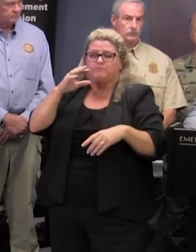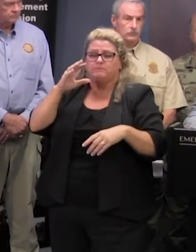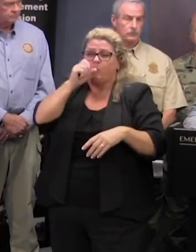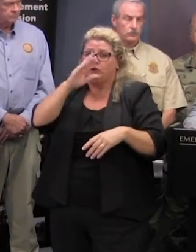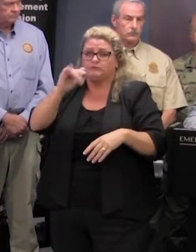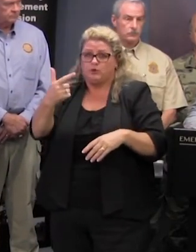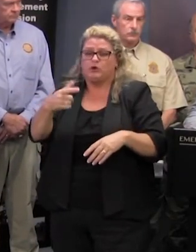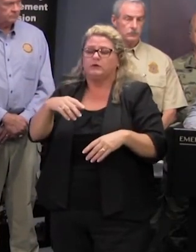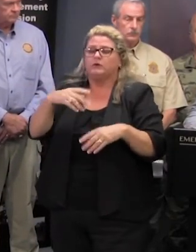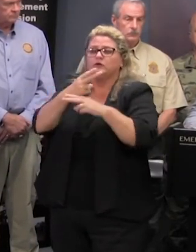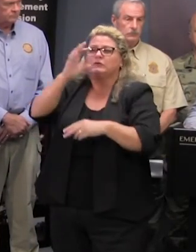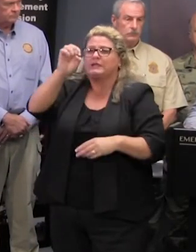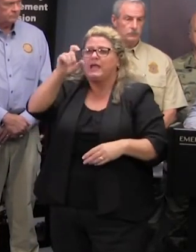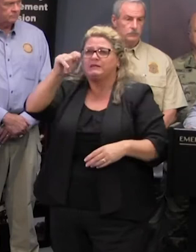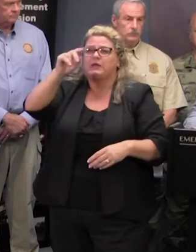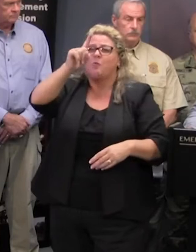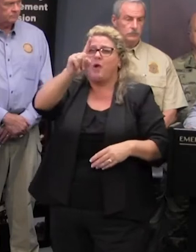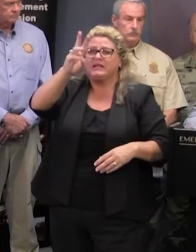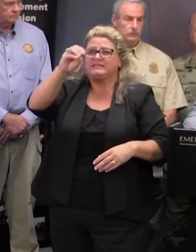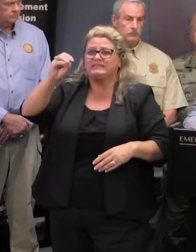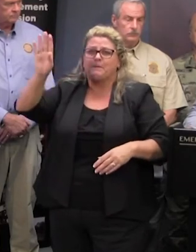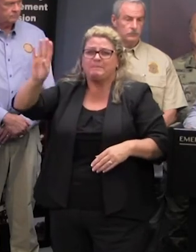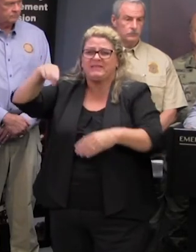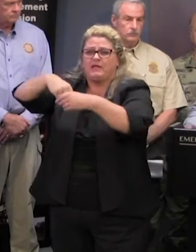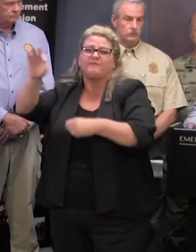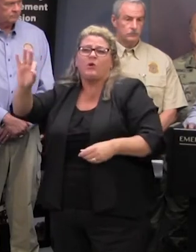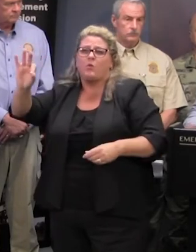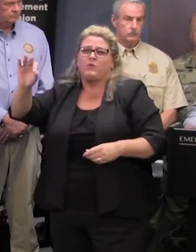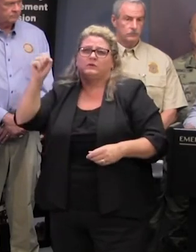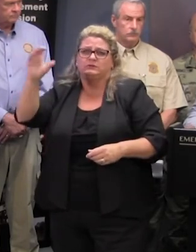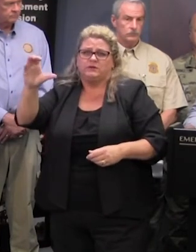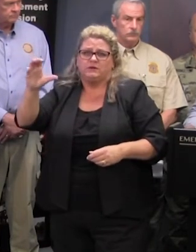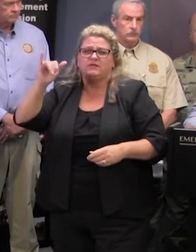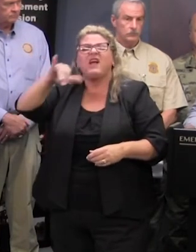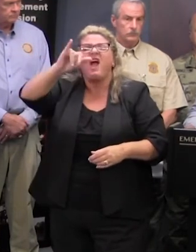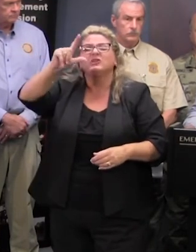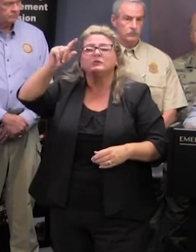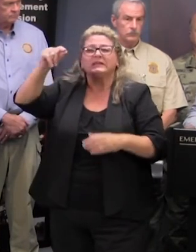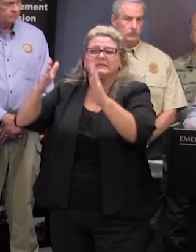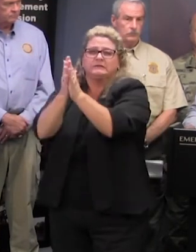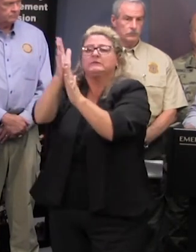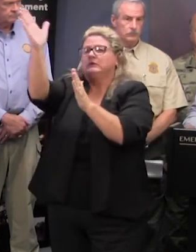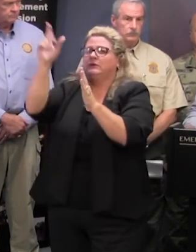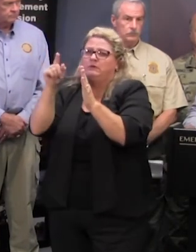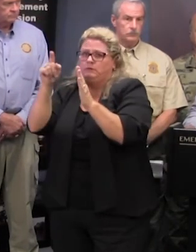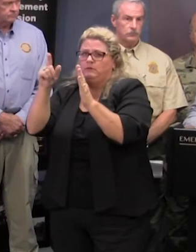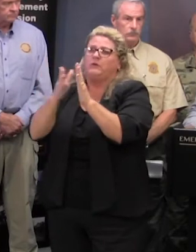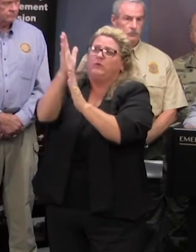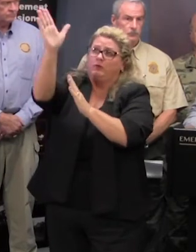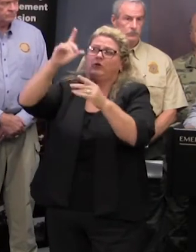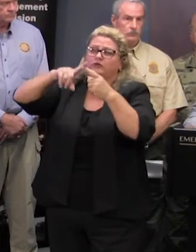exit 160b in florence that would be the uh i-20 corridor take that route to